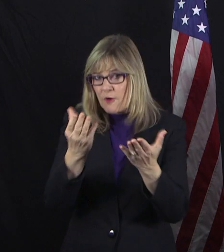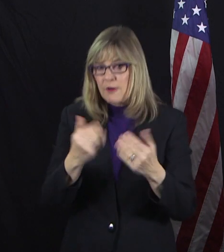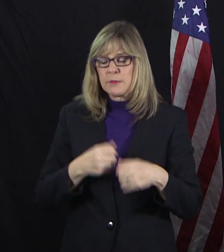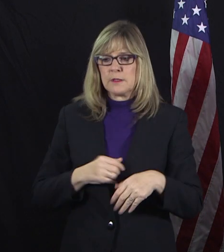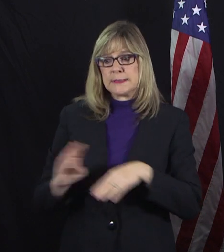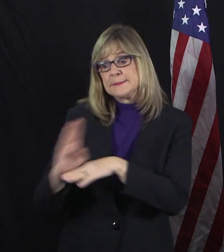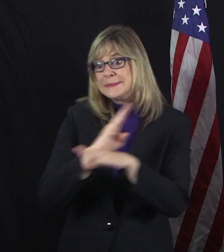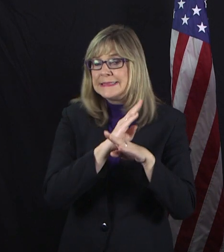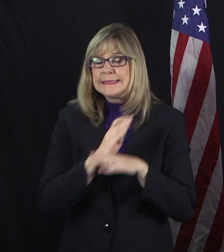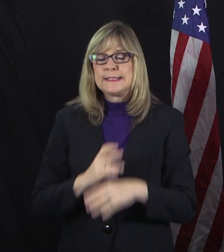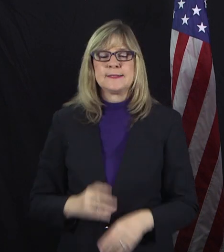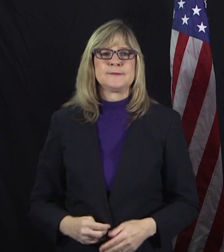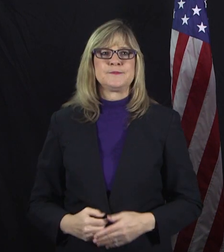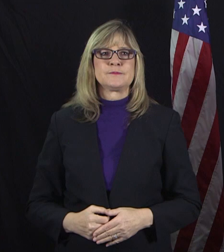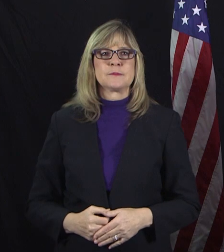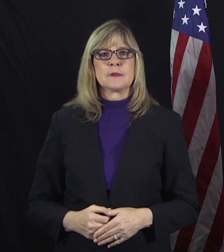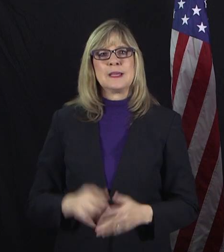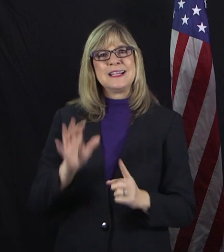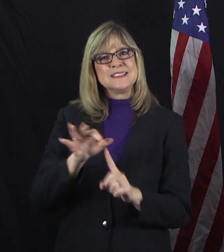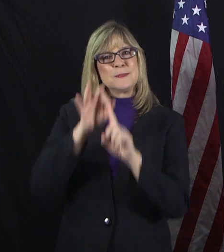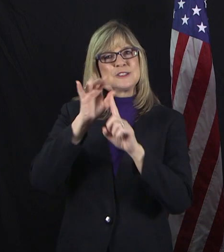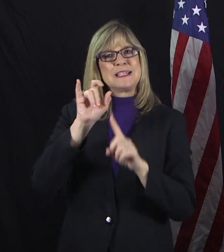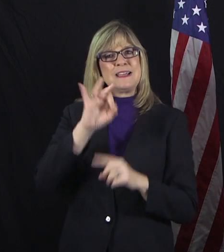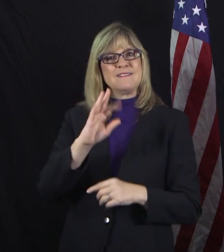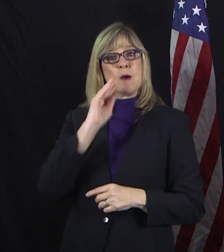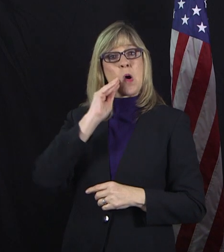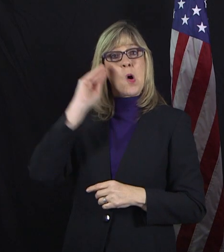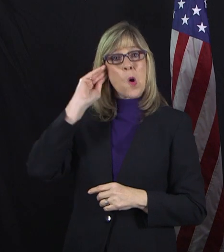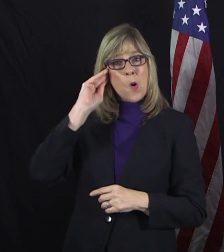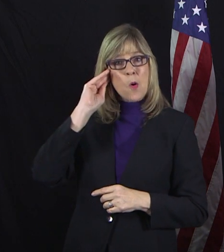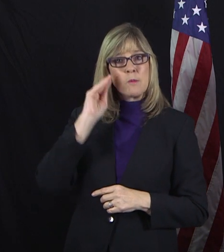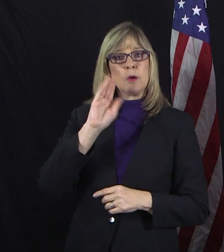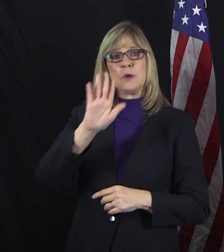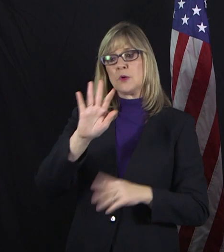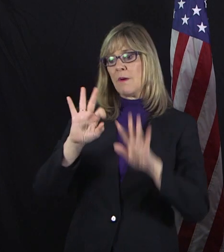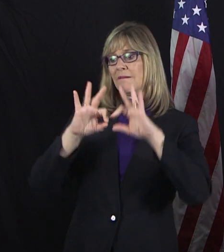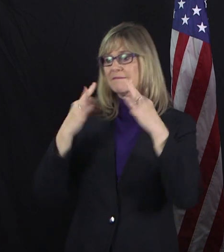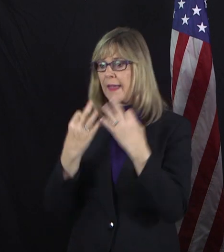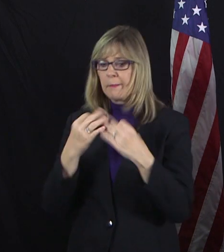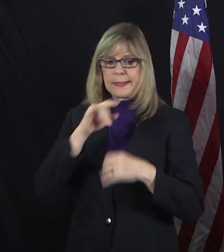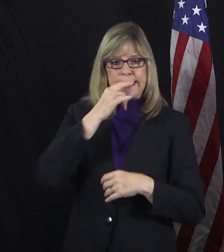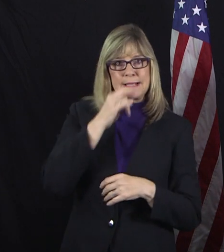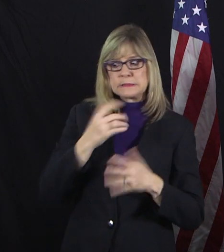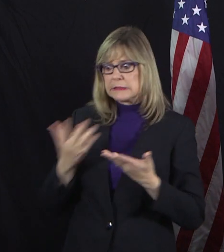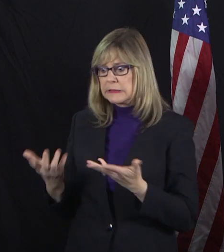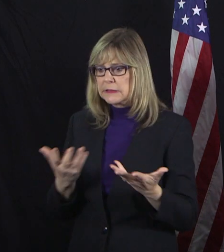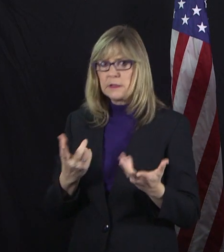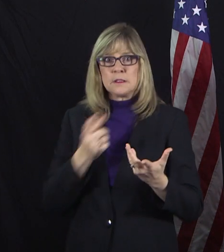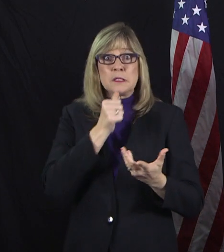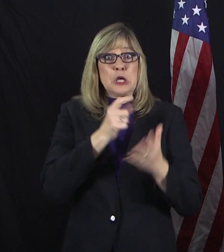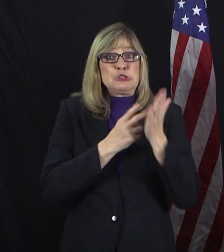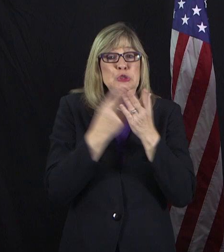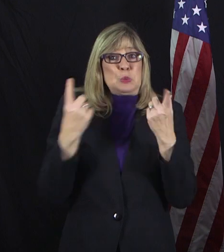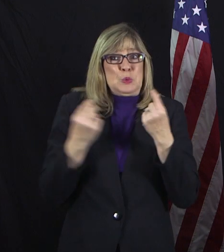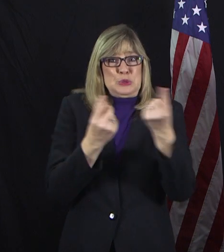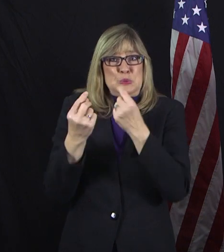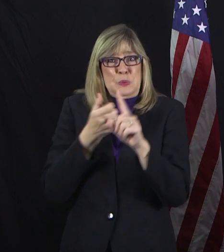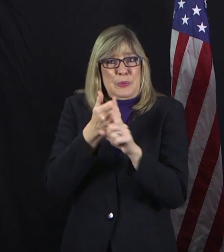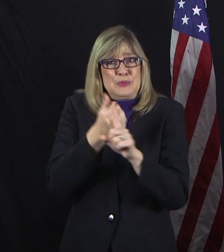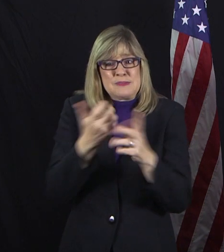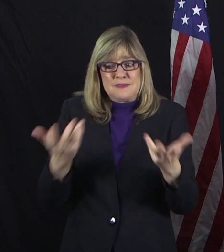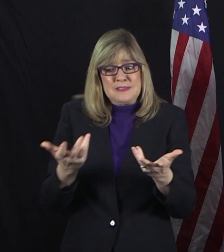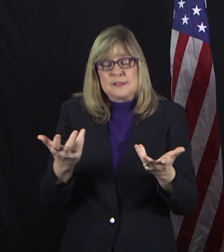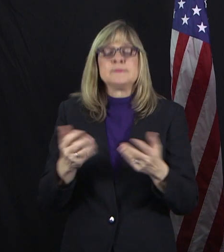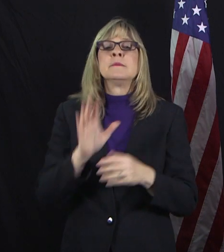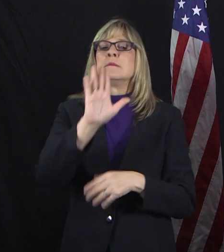are home with your families, with your kids, and you're just not sure what to do with yourself. Before I get into that, I do want to